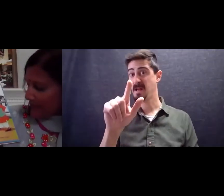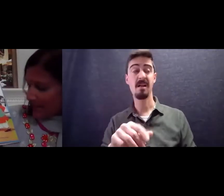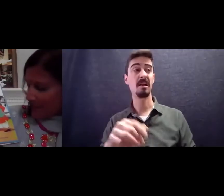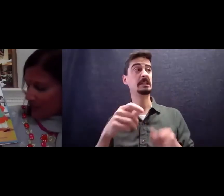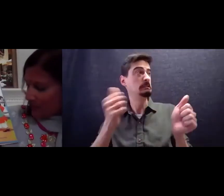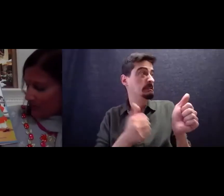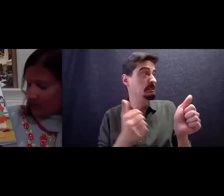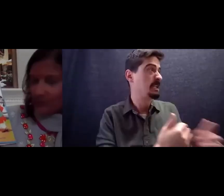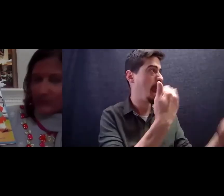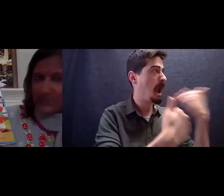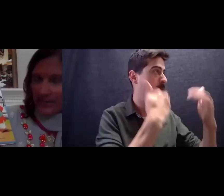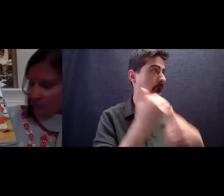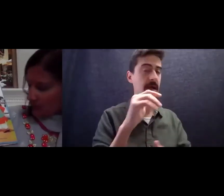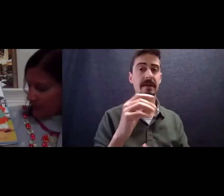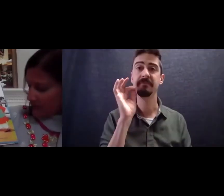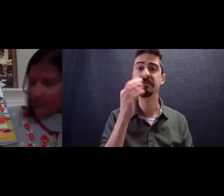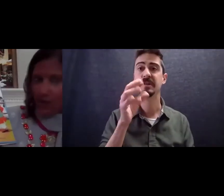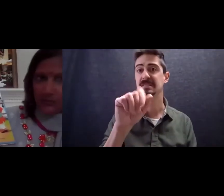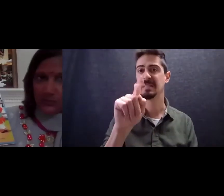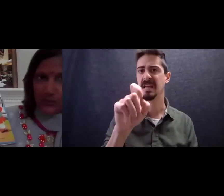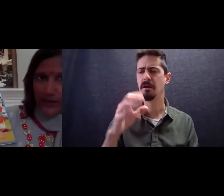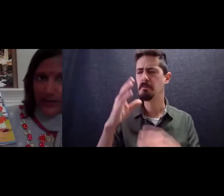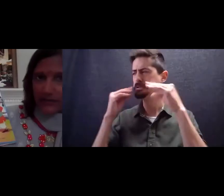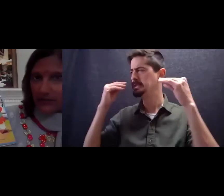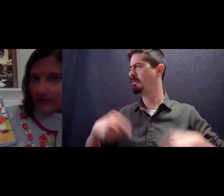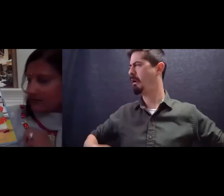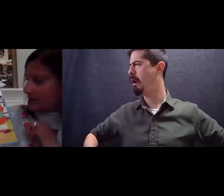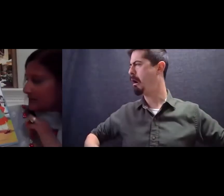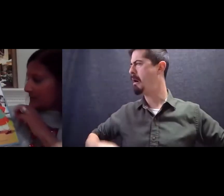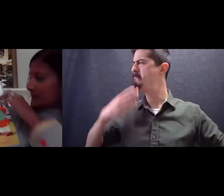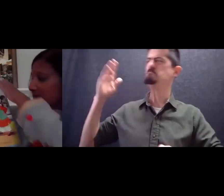bad camel the mustachioed man stomped away